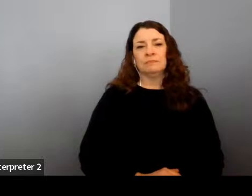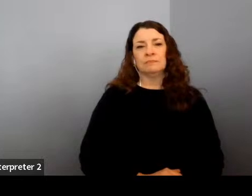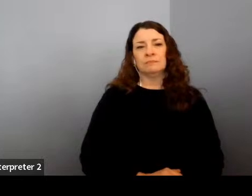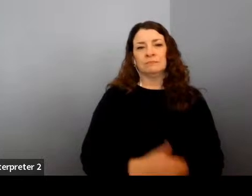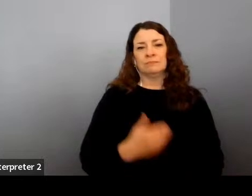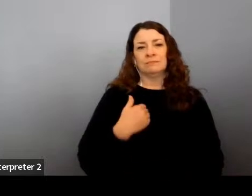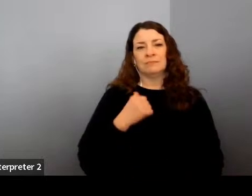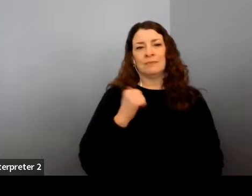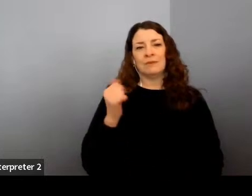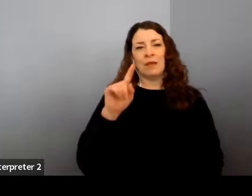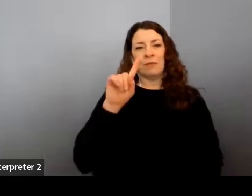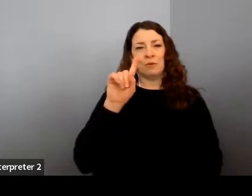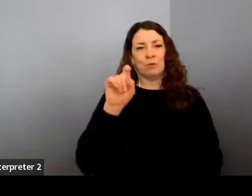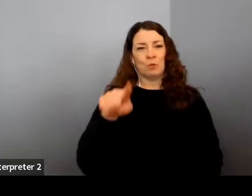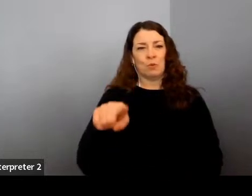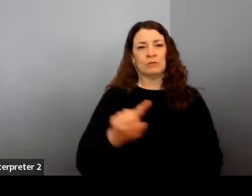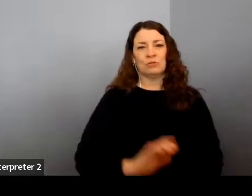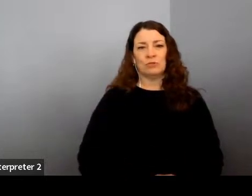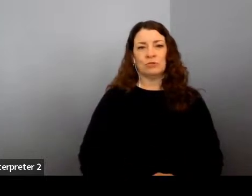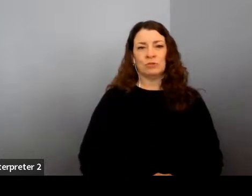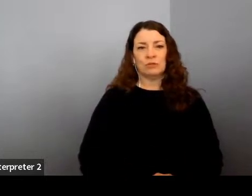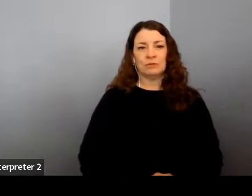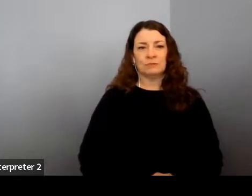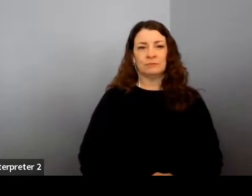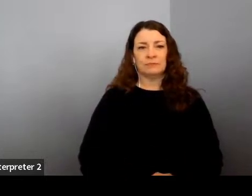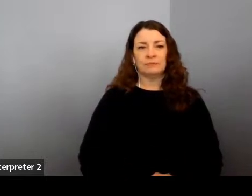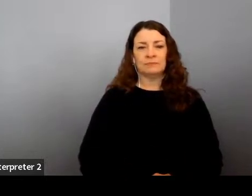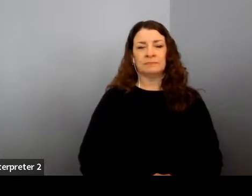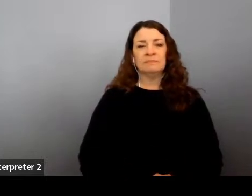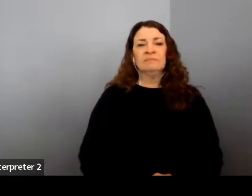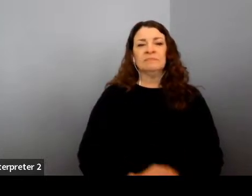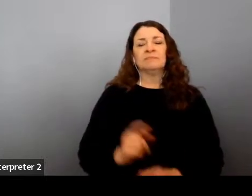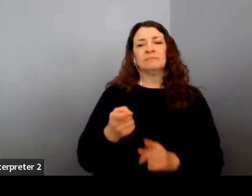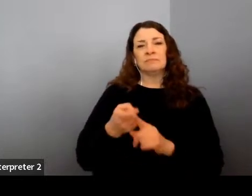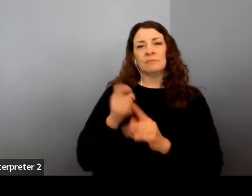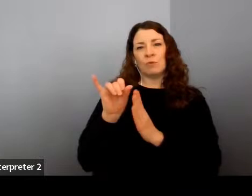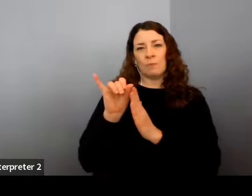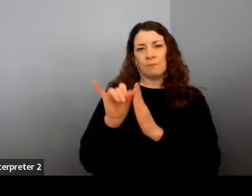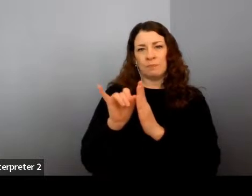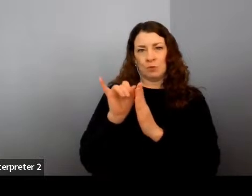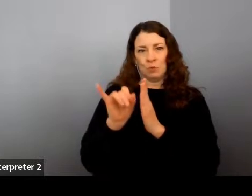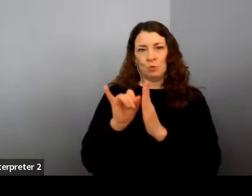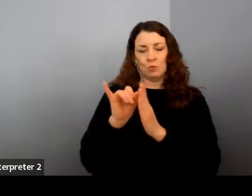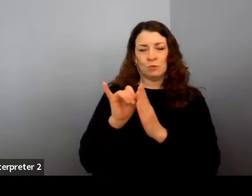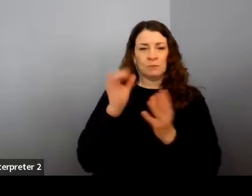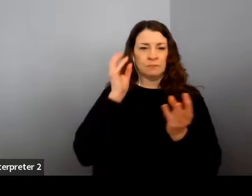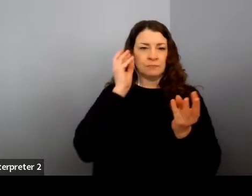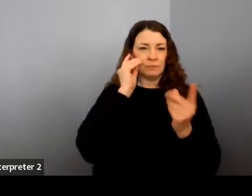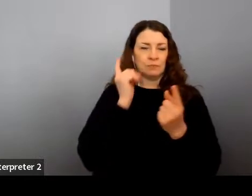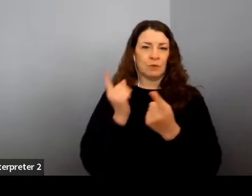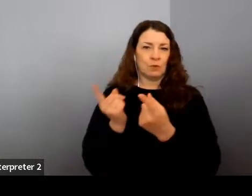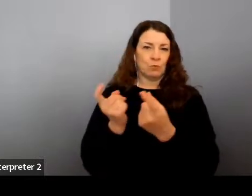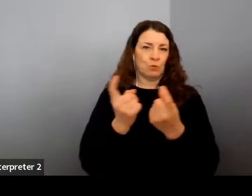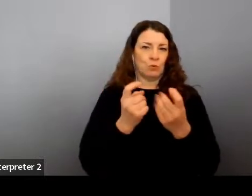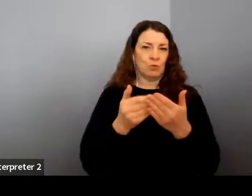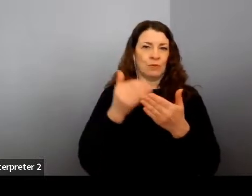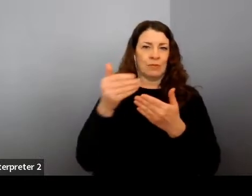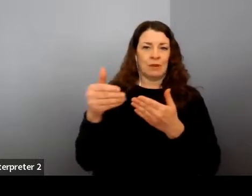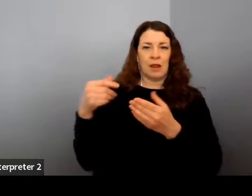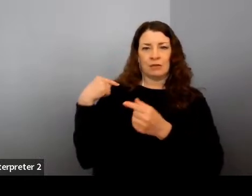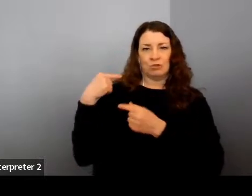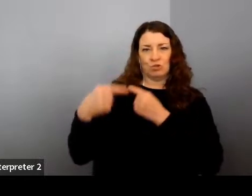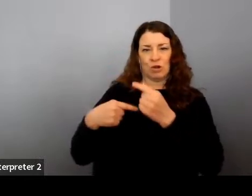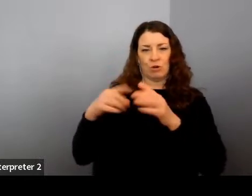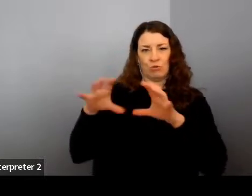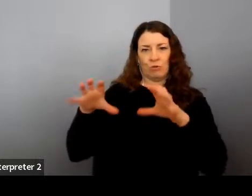another question. Yes. We have a question from YouTube. As we think about recruiting the next generation workforce, how